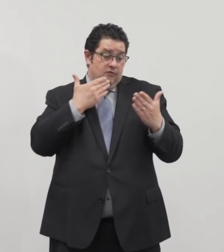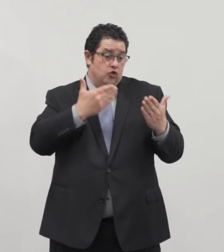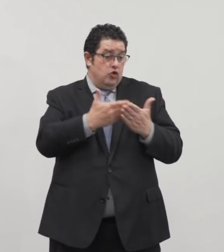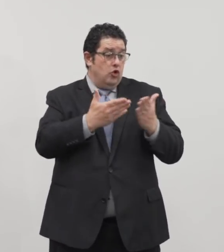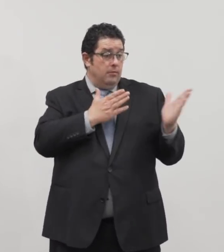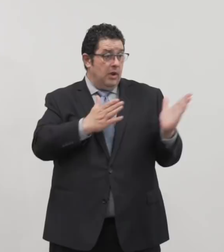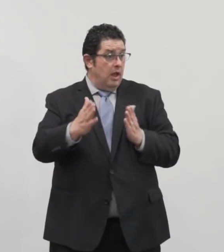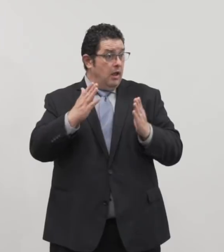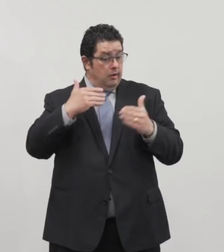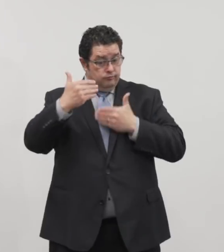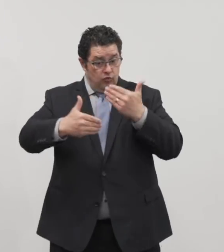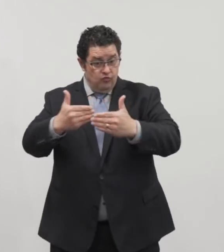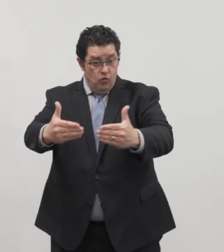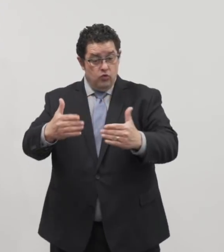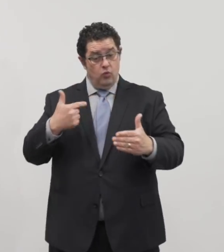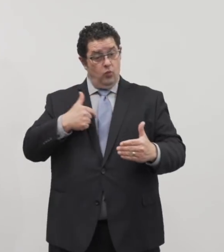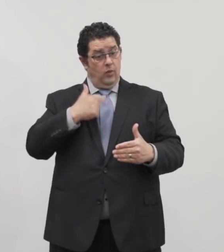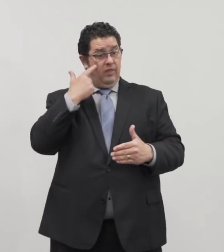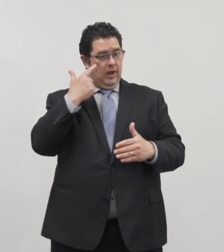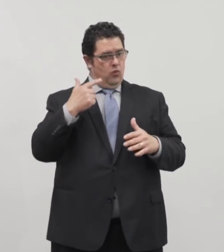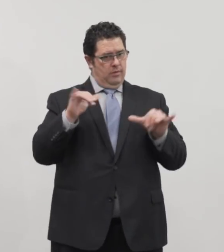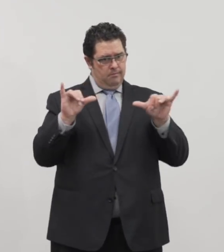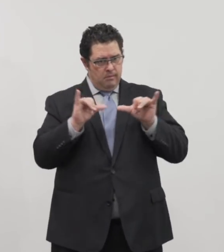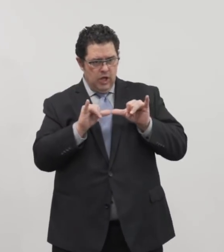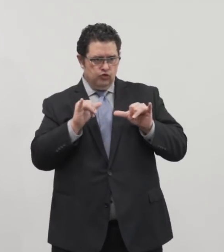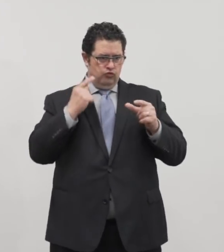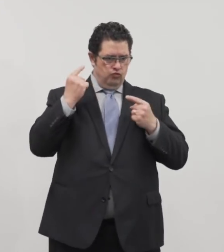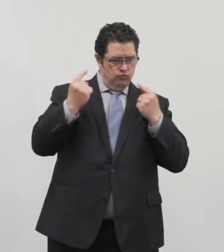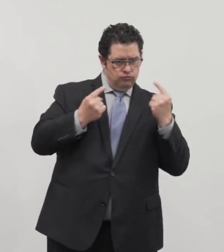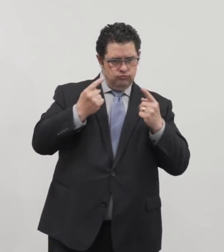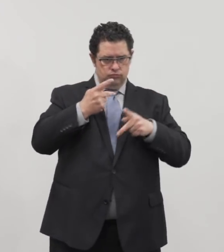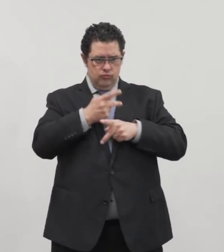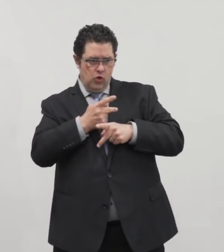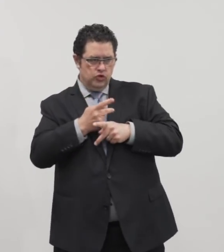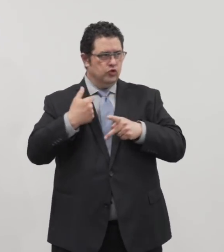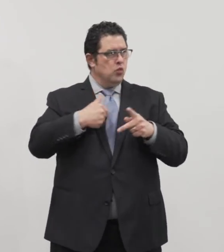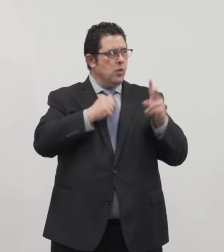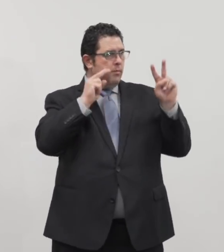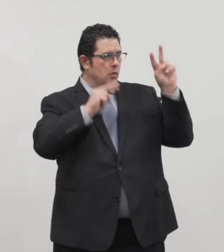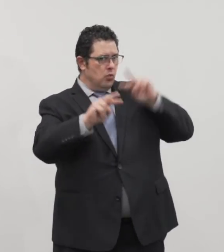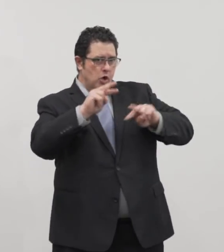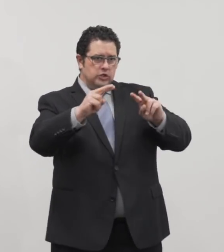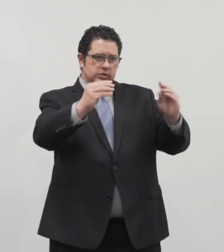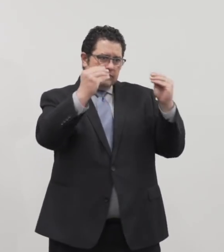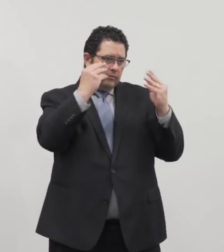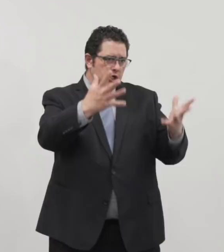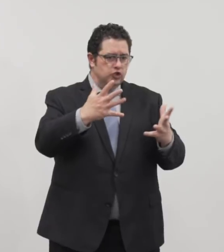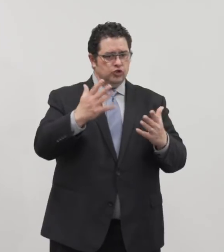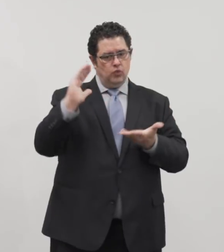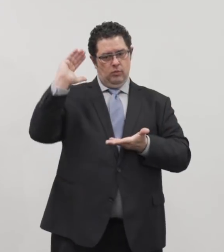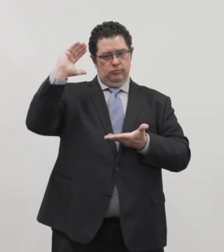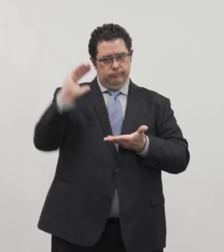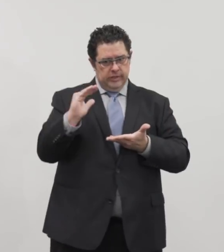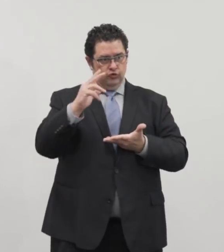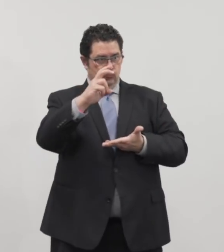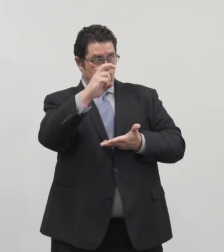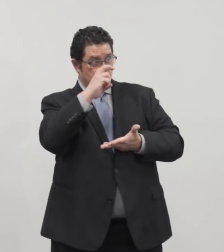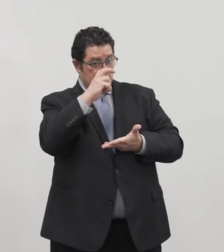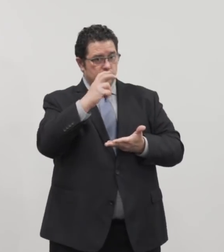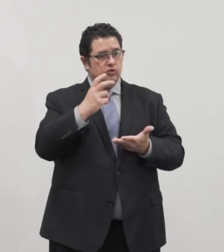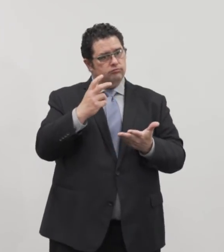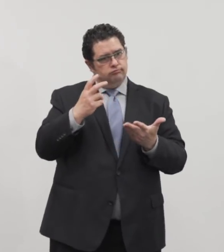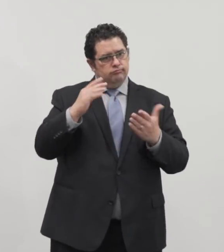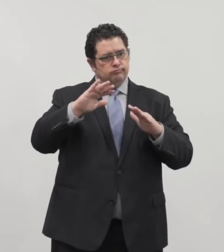think this will be measured and cautious and careful. And we will watch the data and we will ease the restrictions in a way that's